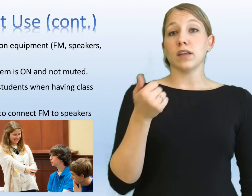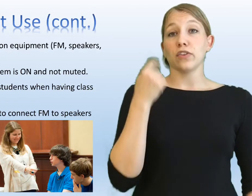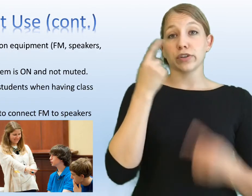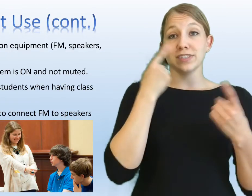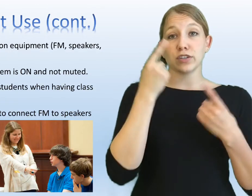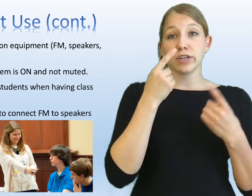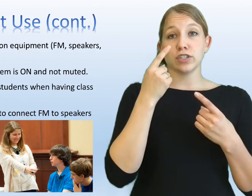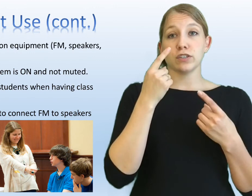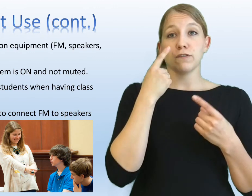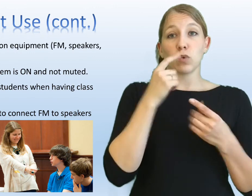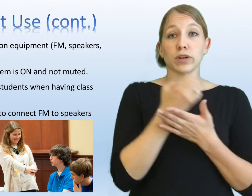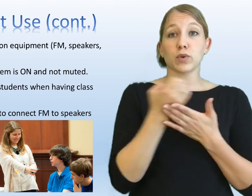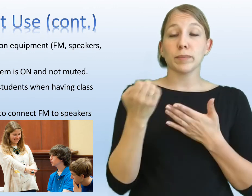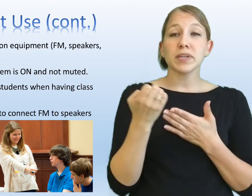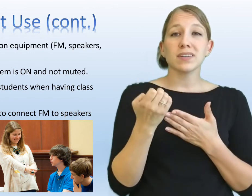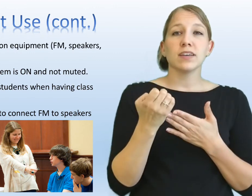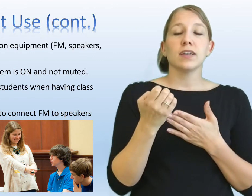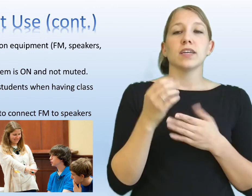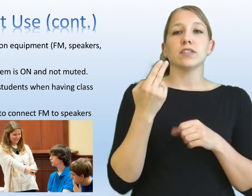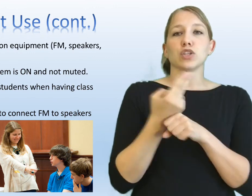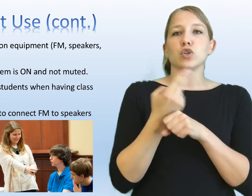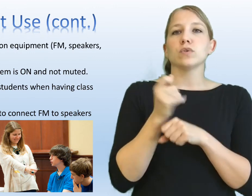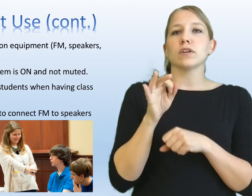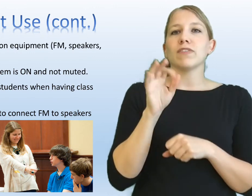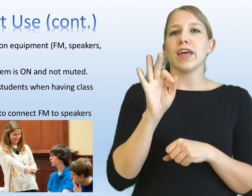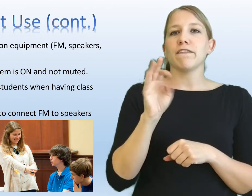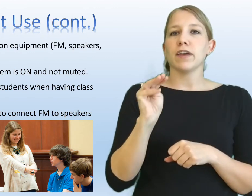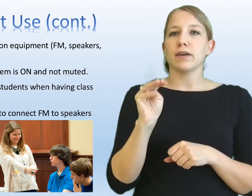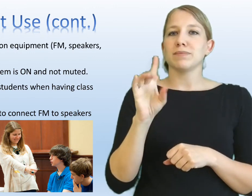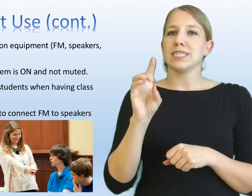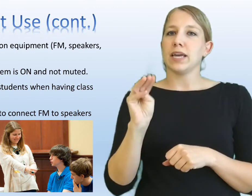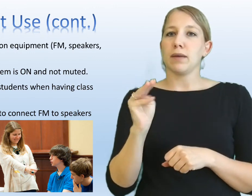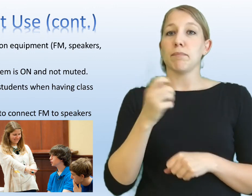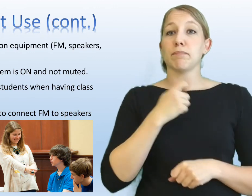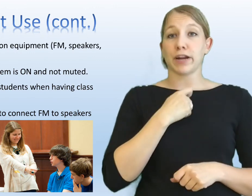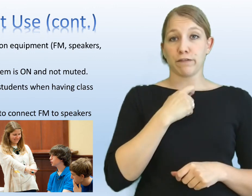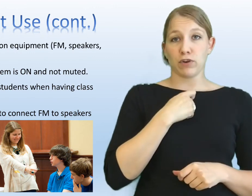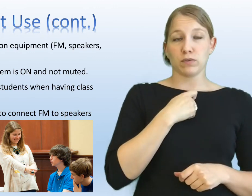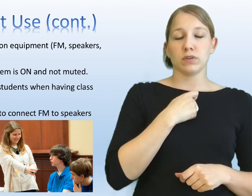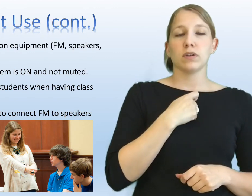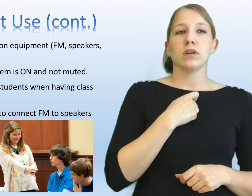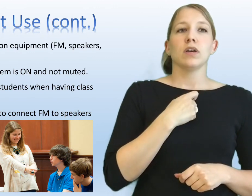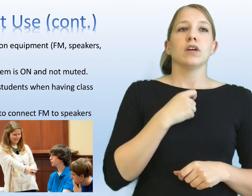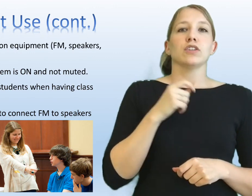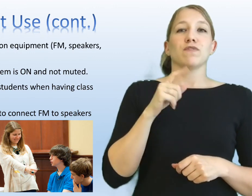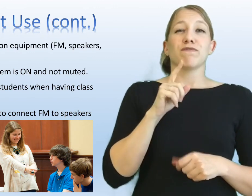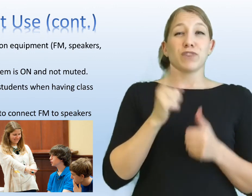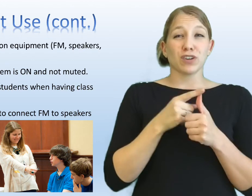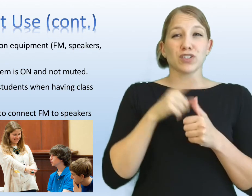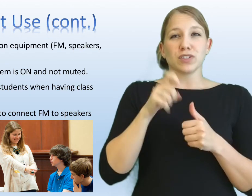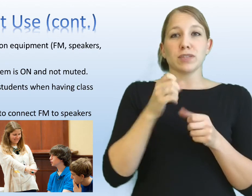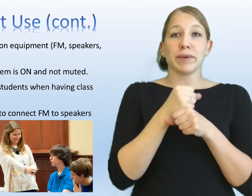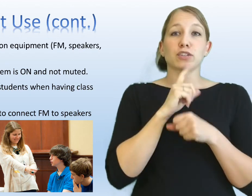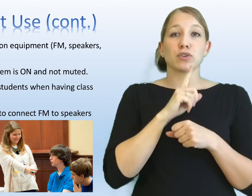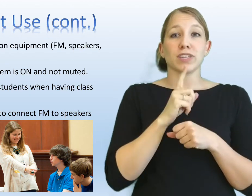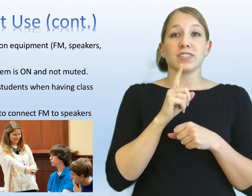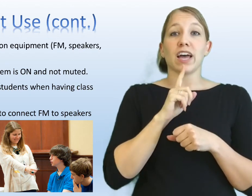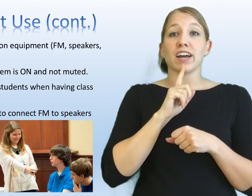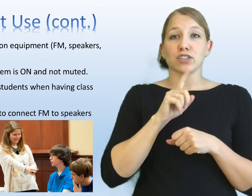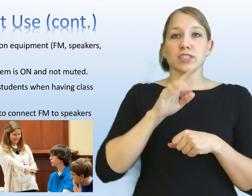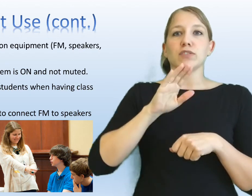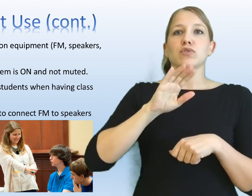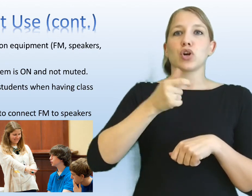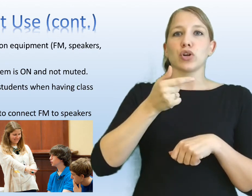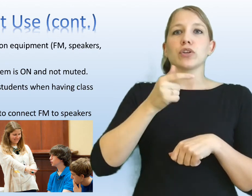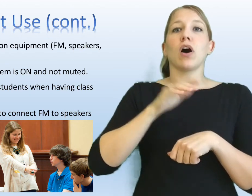Another consideration for equipment is the use of the FMDM microphone. First, you'll need to make sure that